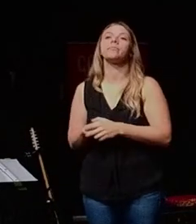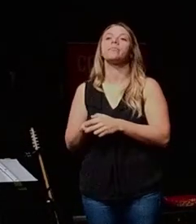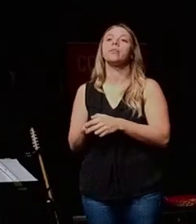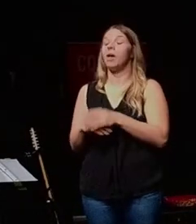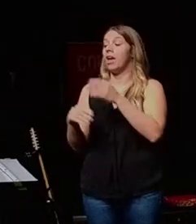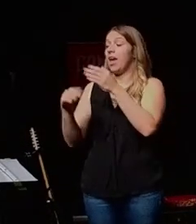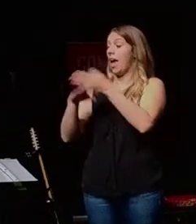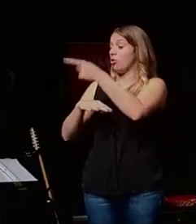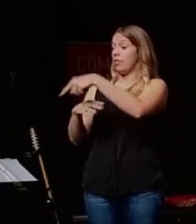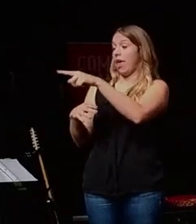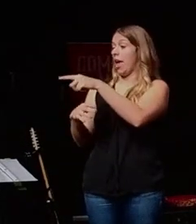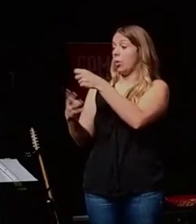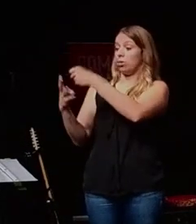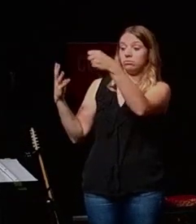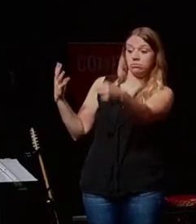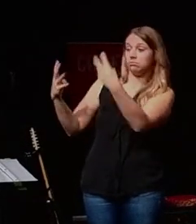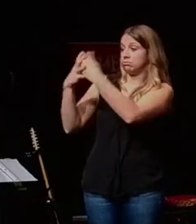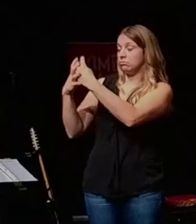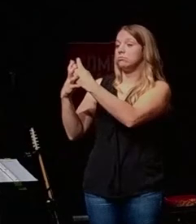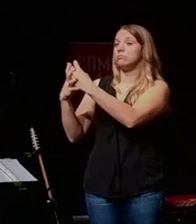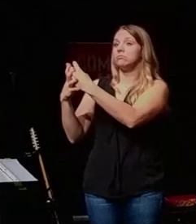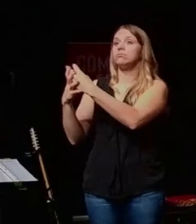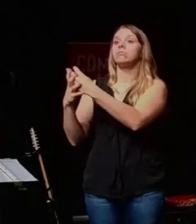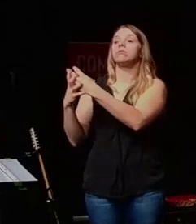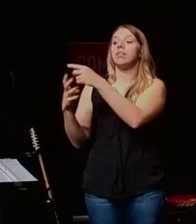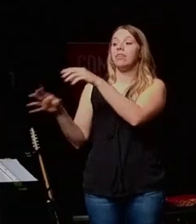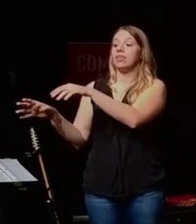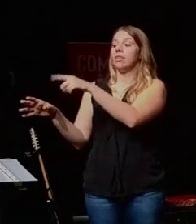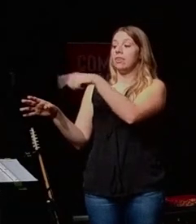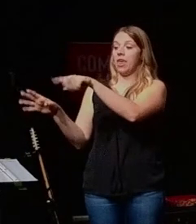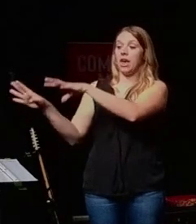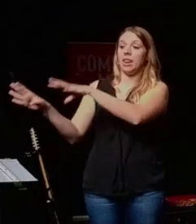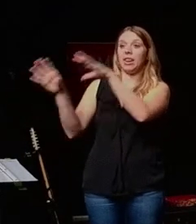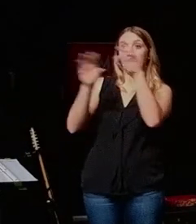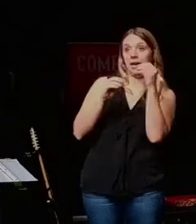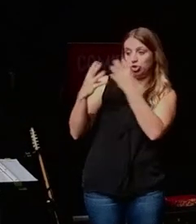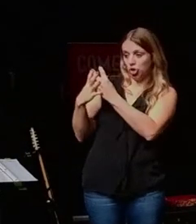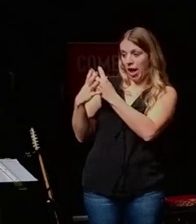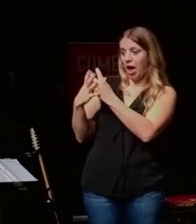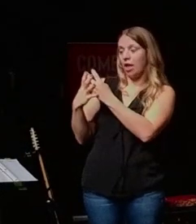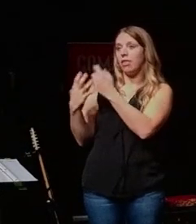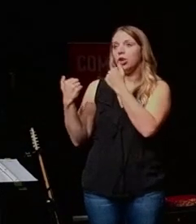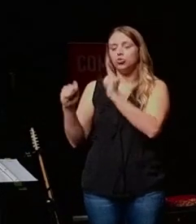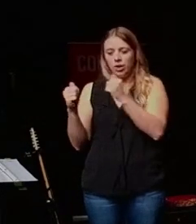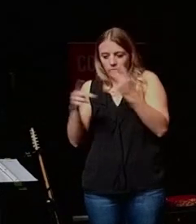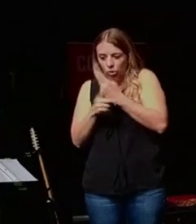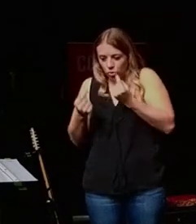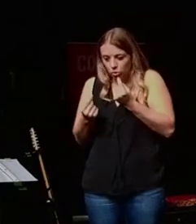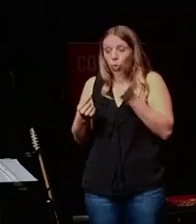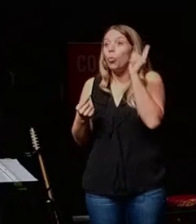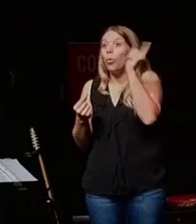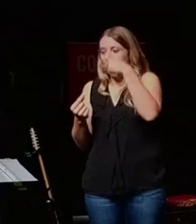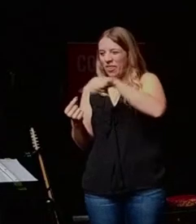At the very end of that chapter, if you read it, they leave the jail and they're trying to regroup and figure out what to do next.